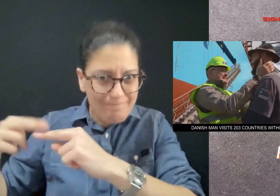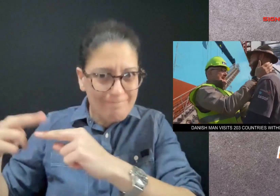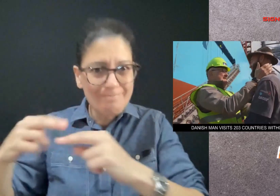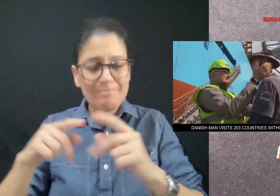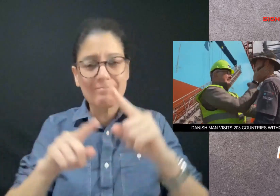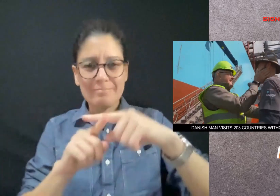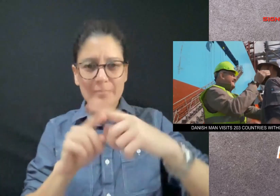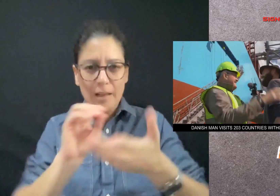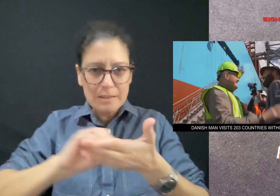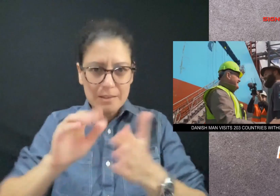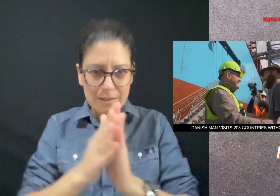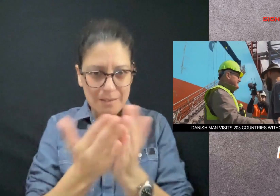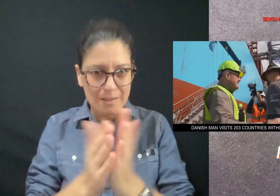and book about his journey